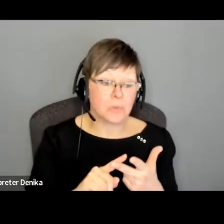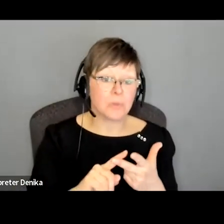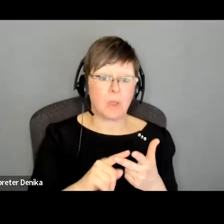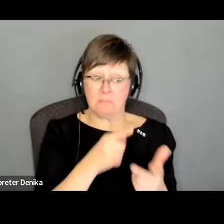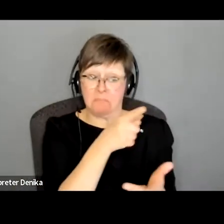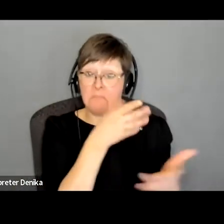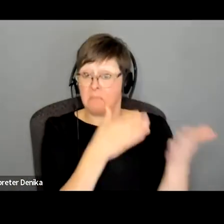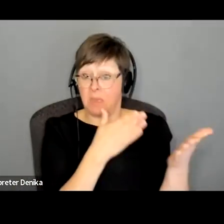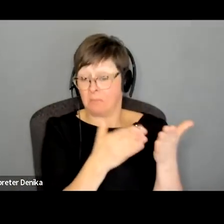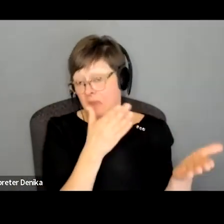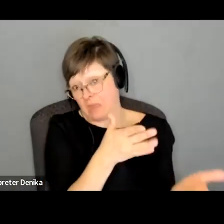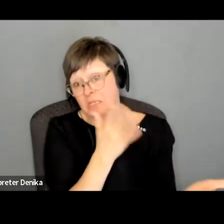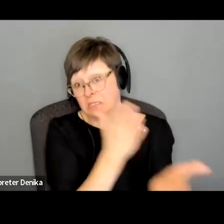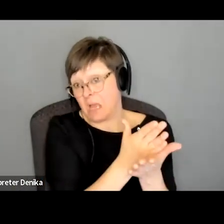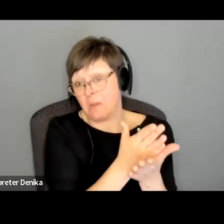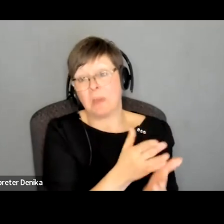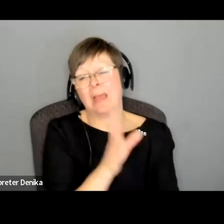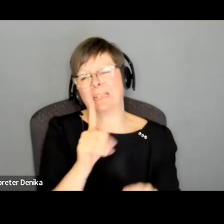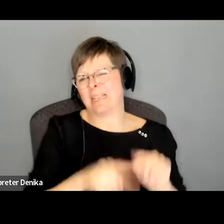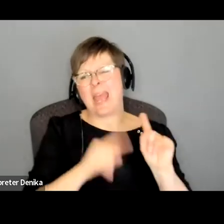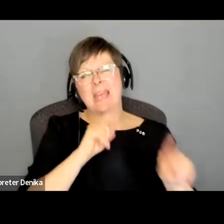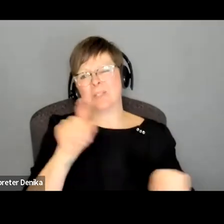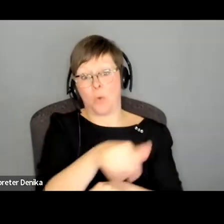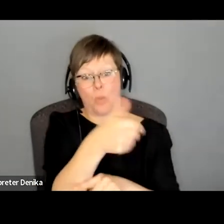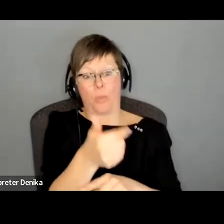might but i can't answer for another person